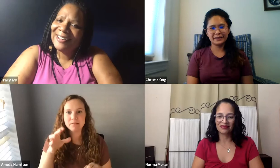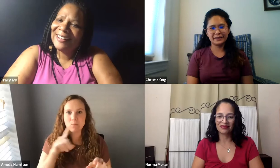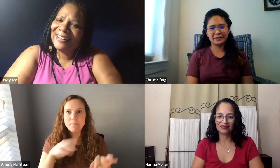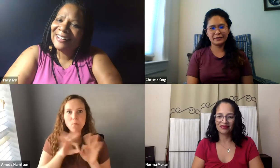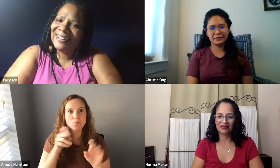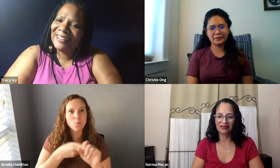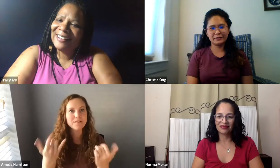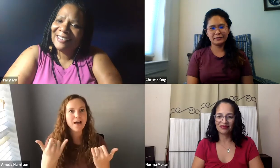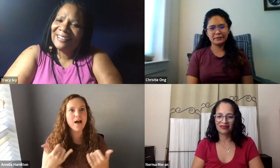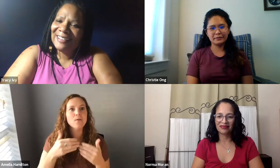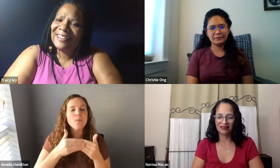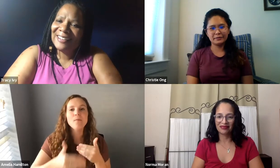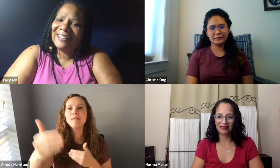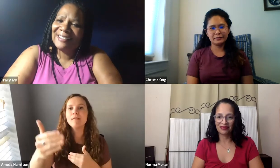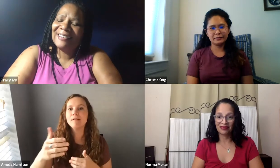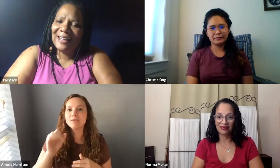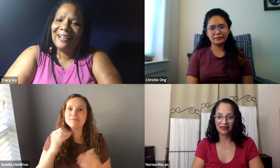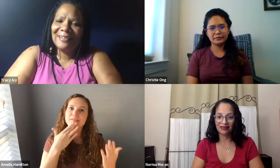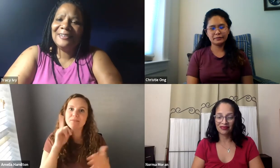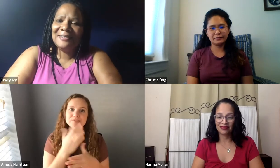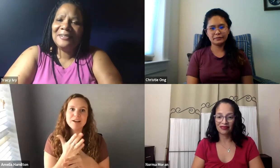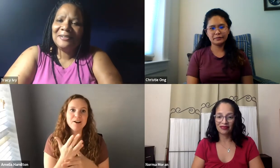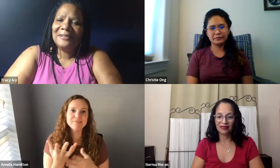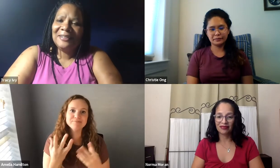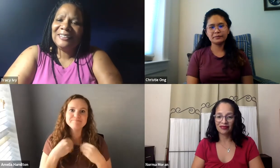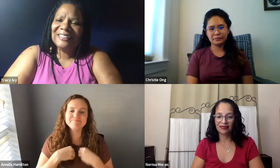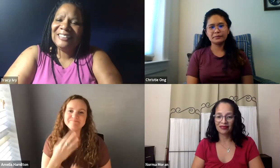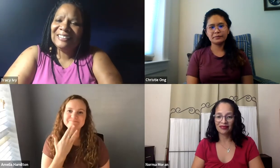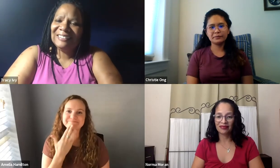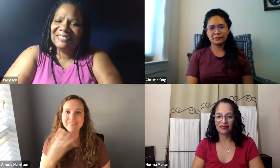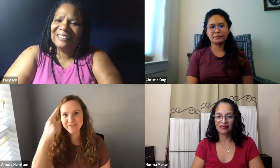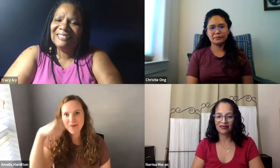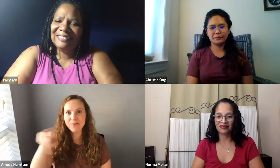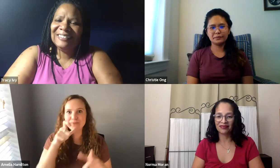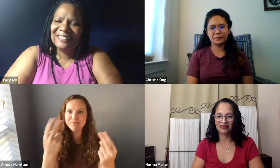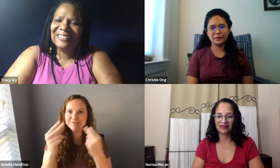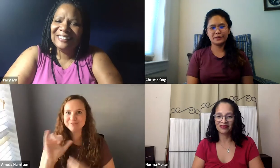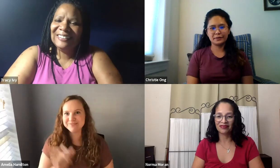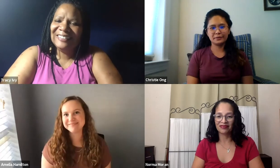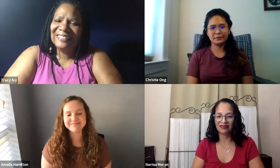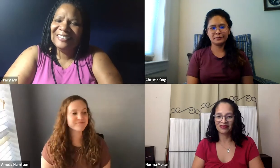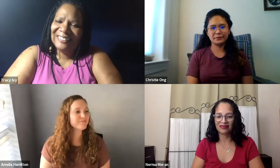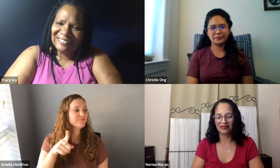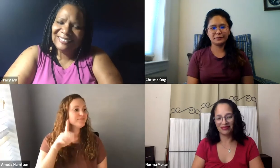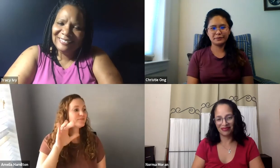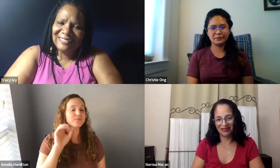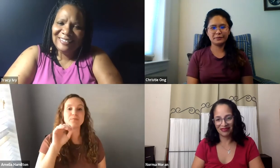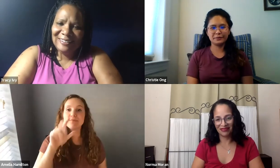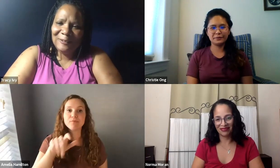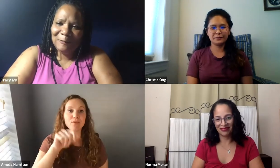at the three of you, I do think it's important to get involved now so that I maintain that involvement moving forward. Thank you to you